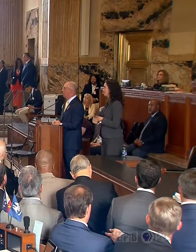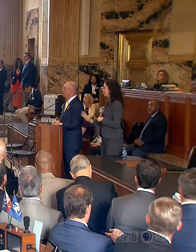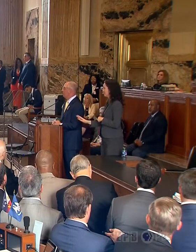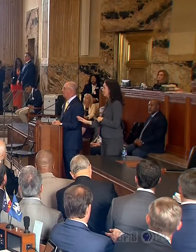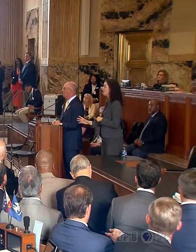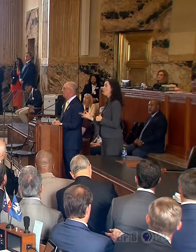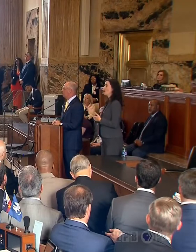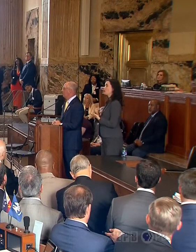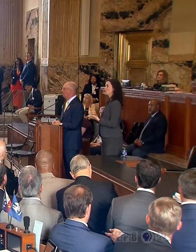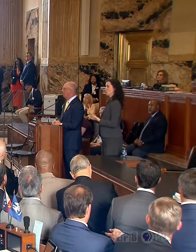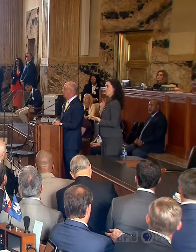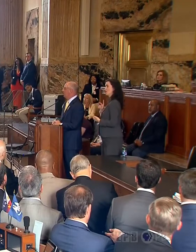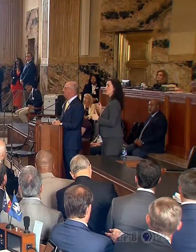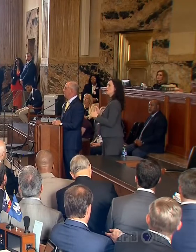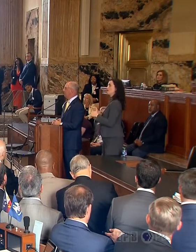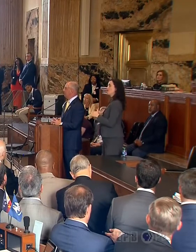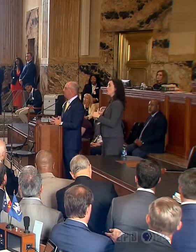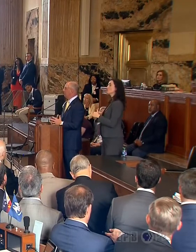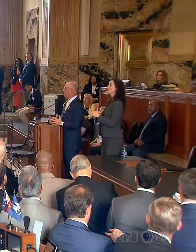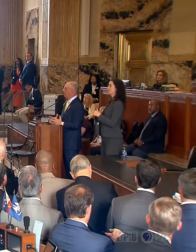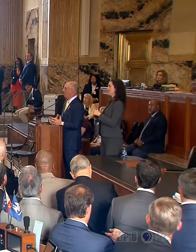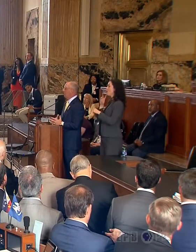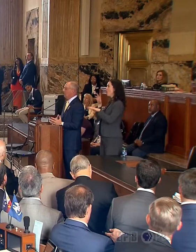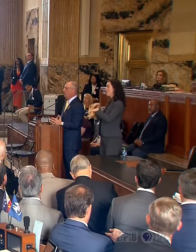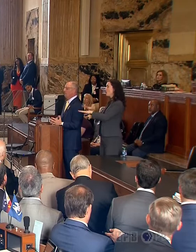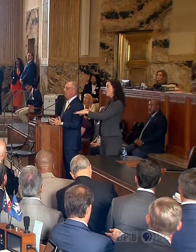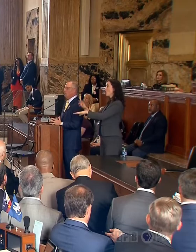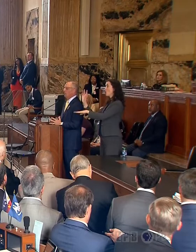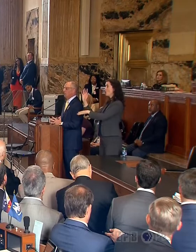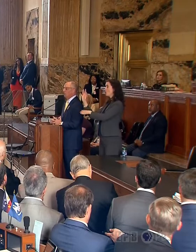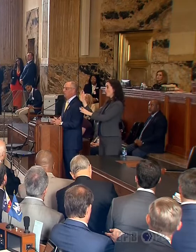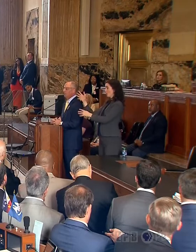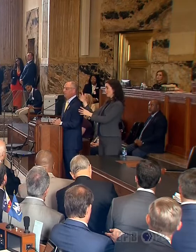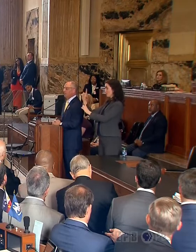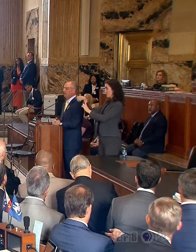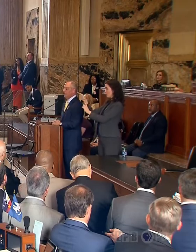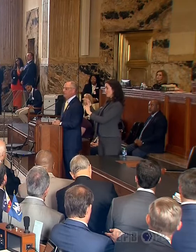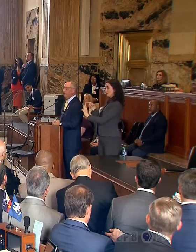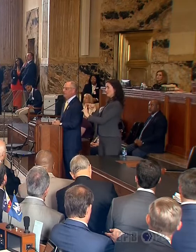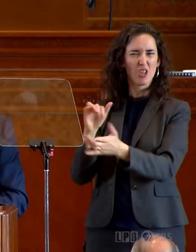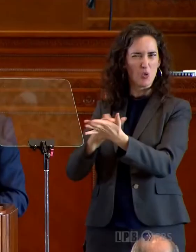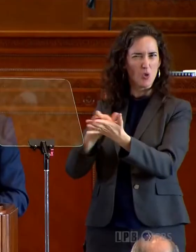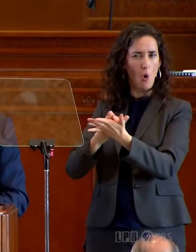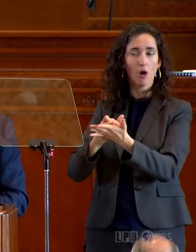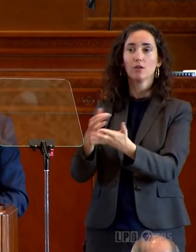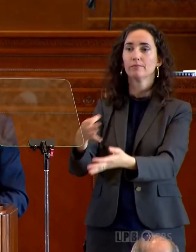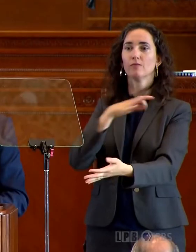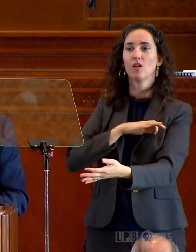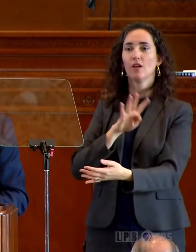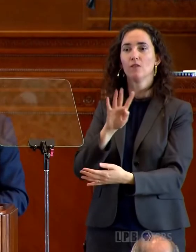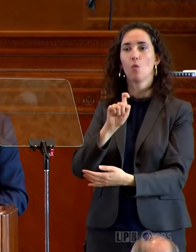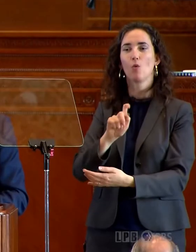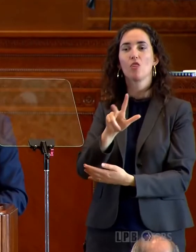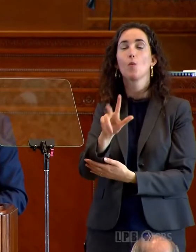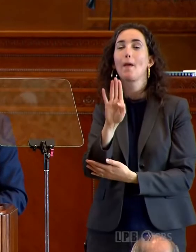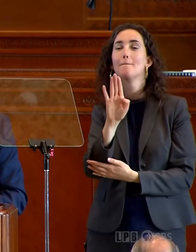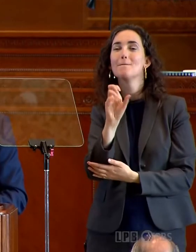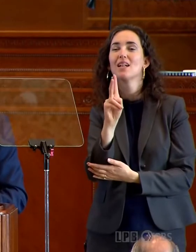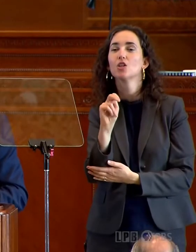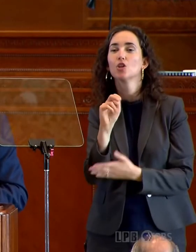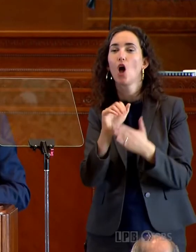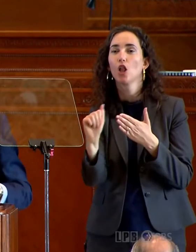Just two weeks ago, the first offshore wind lease sale in New York brought in more than $4.3 billion. That's billion with a B.